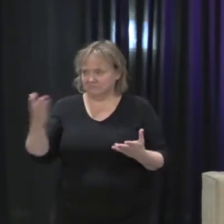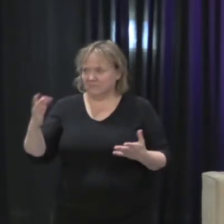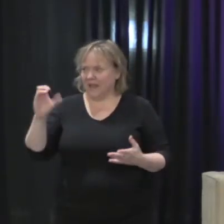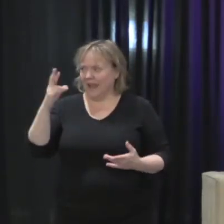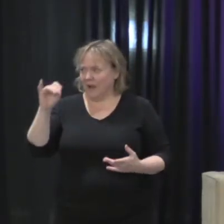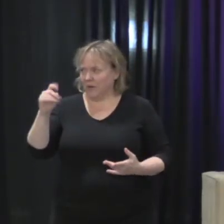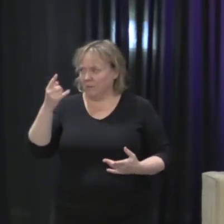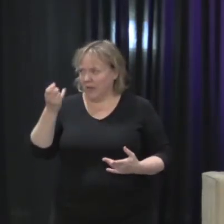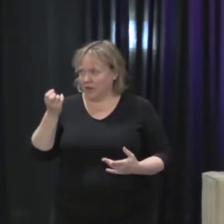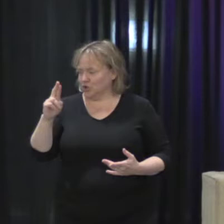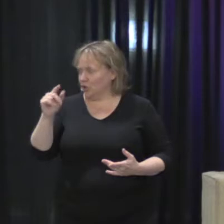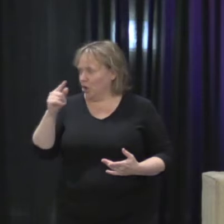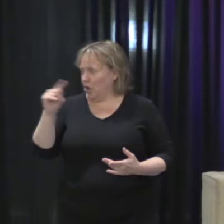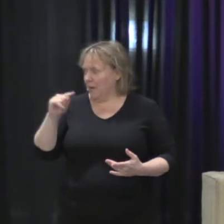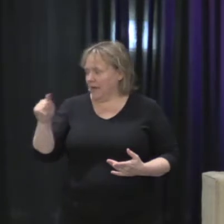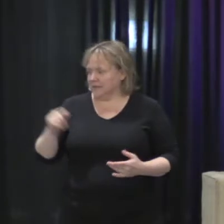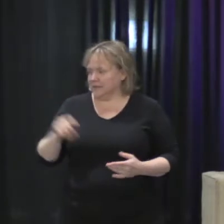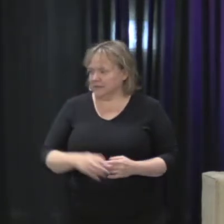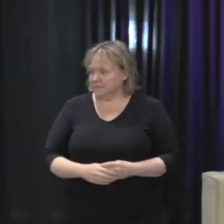Bettinger Lopez.